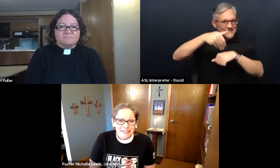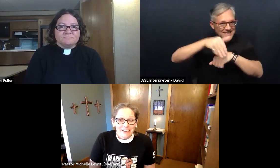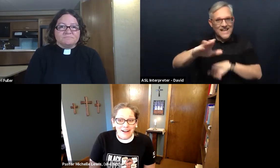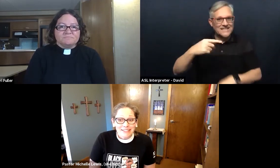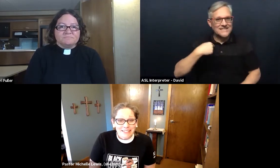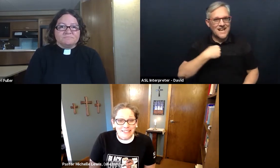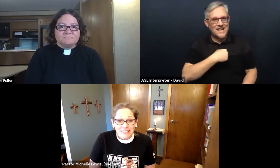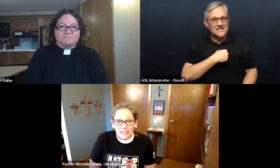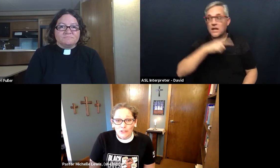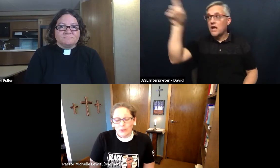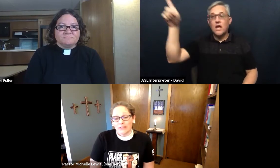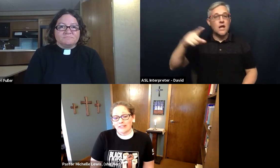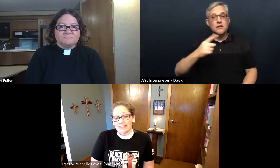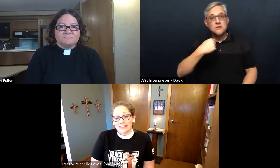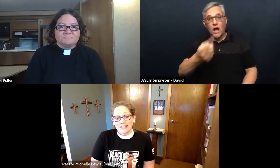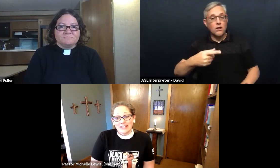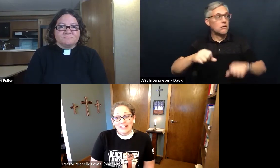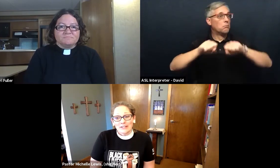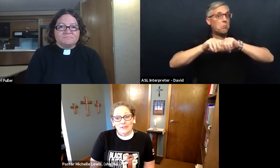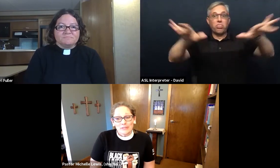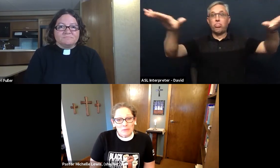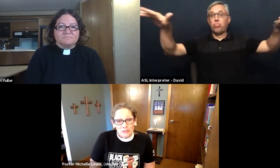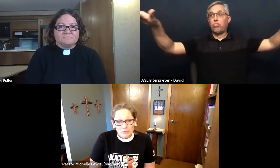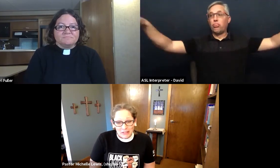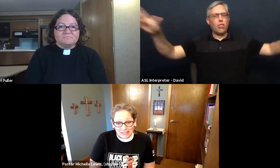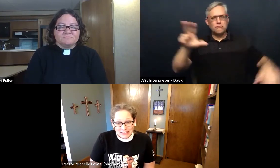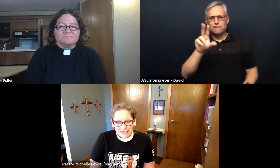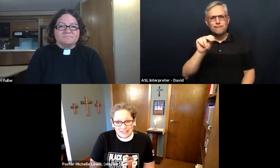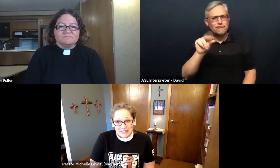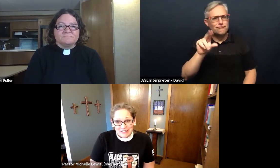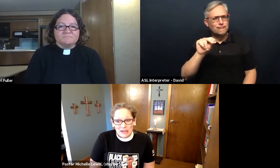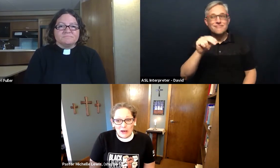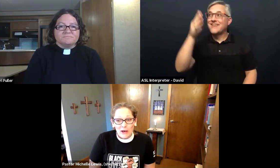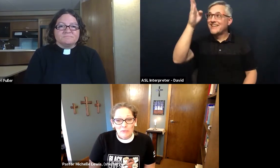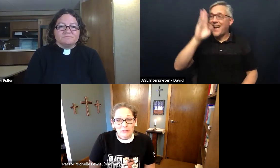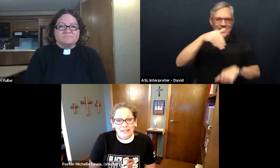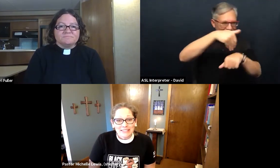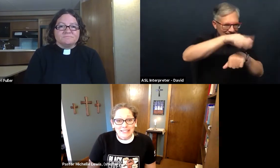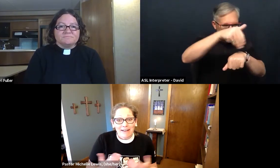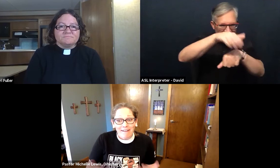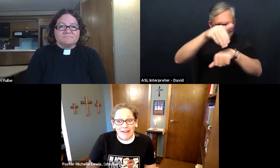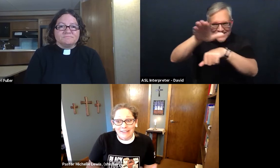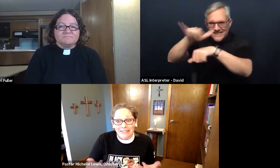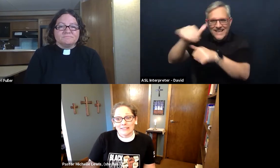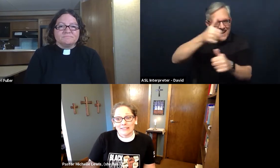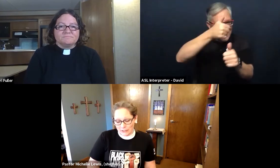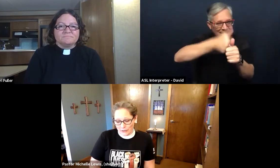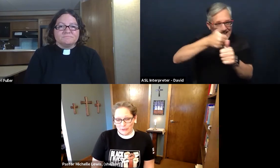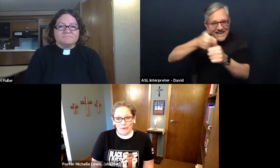God sends each one of us to a special place a place that God needs us to go to